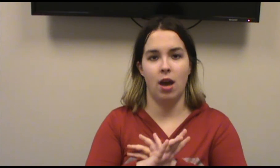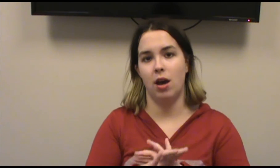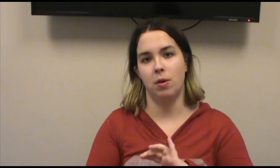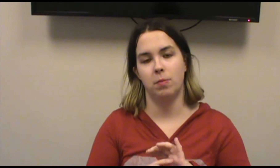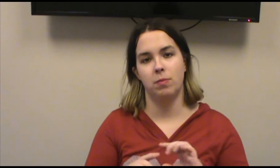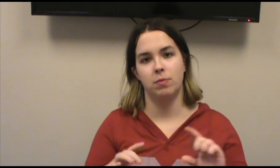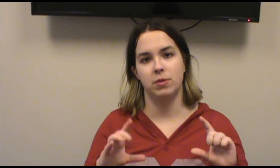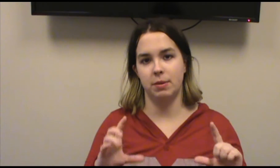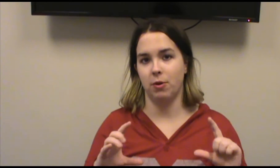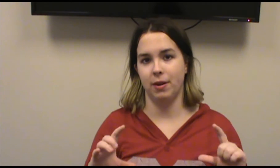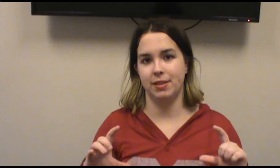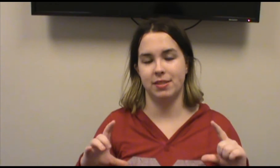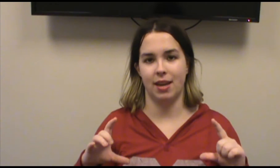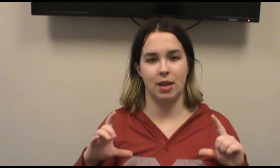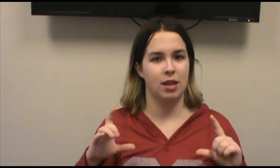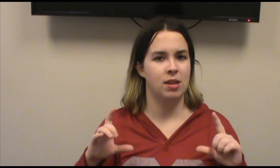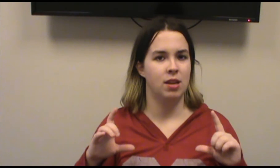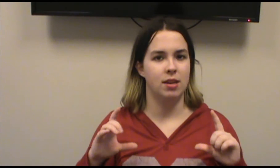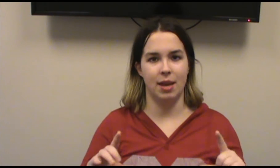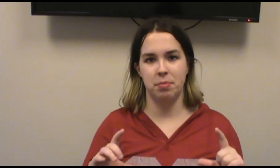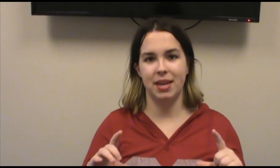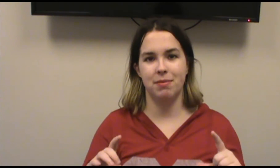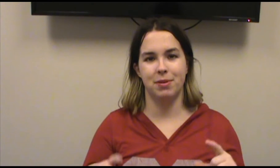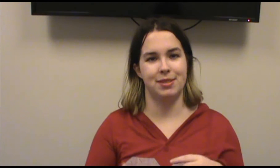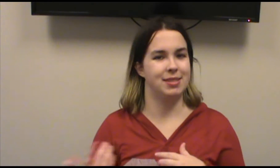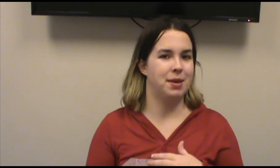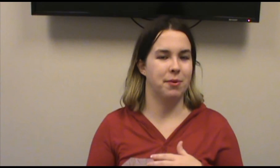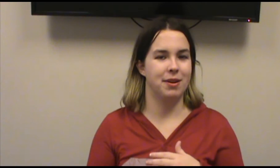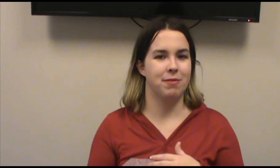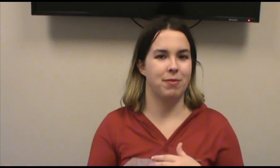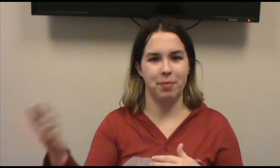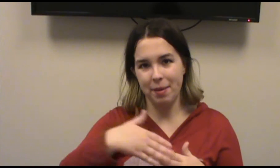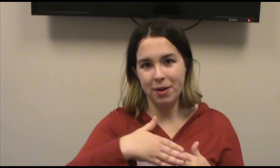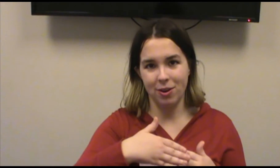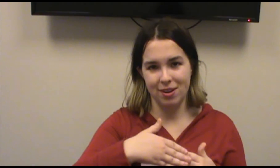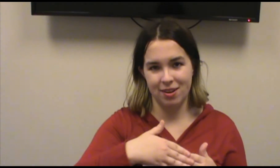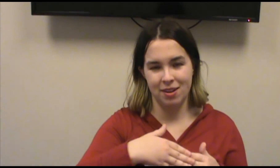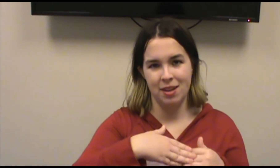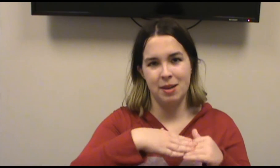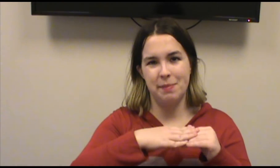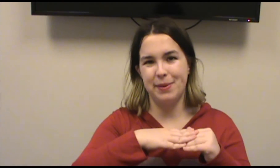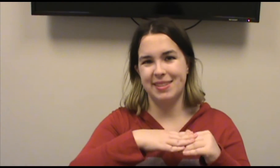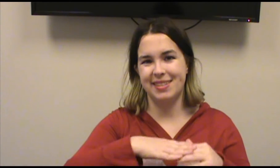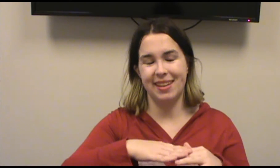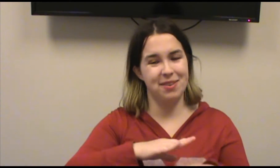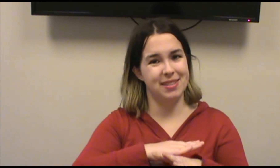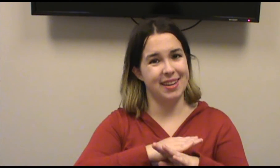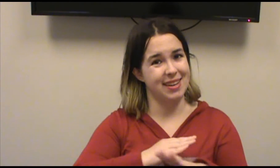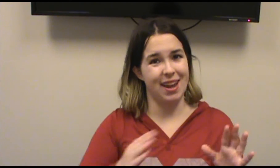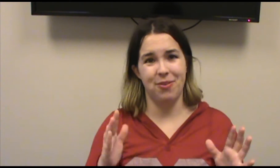Jim Gordon's like nameplate was the same one from that murder, but still it was like never